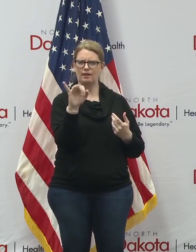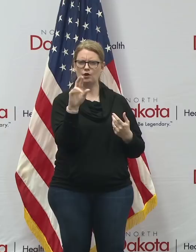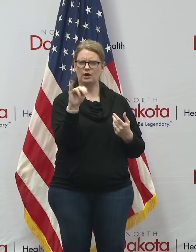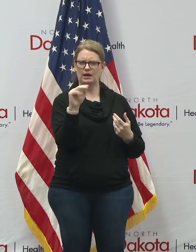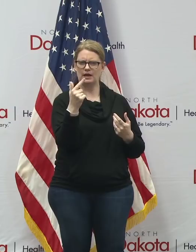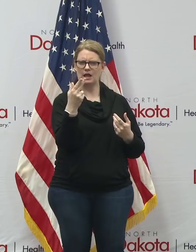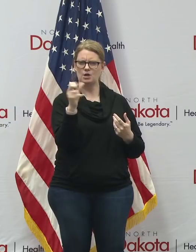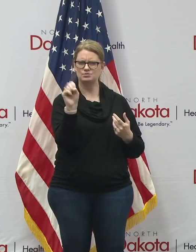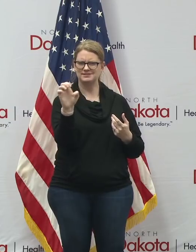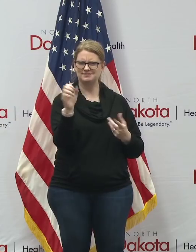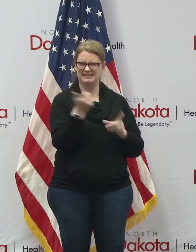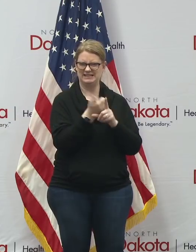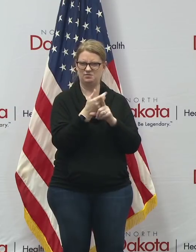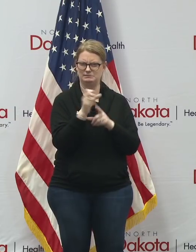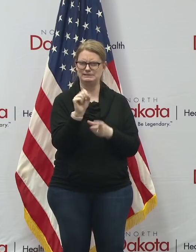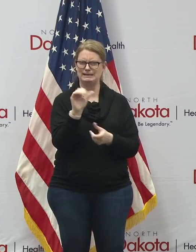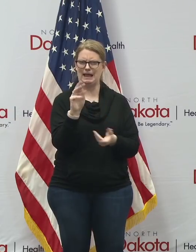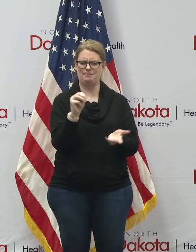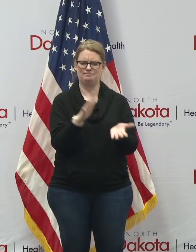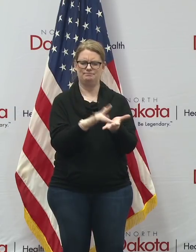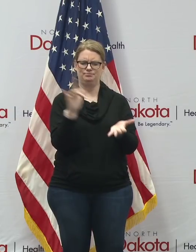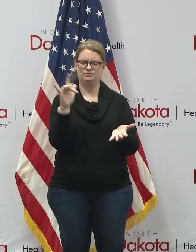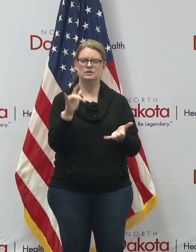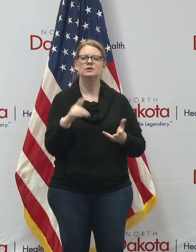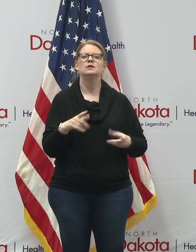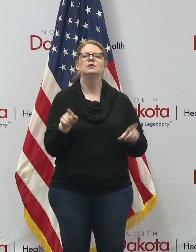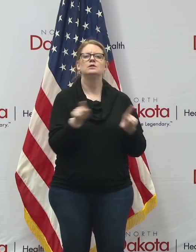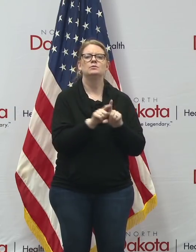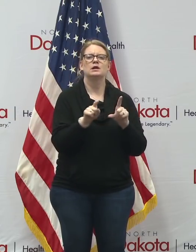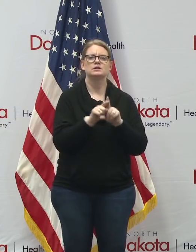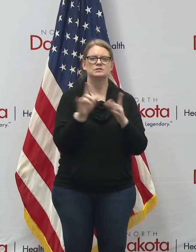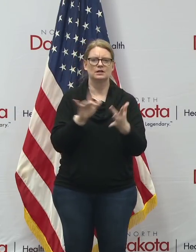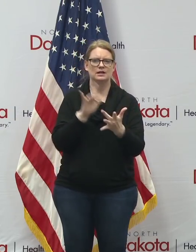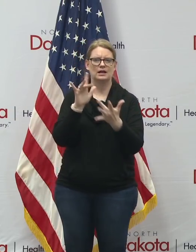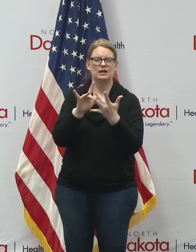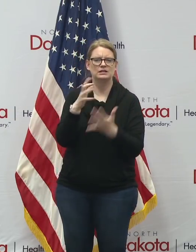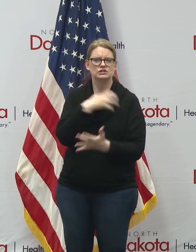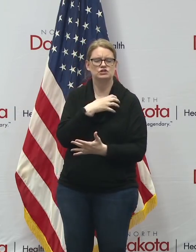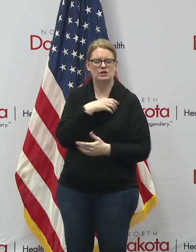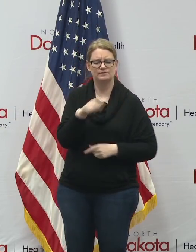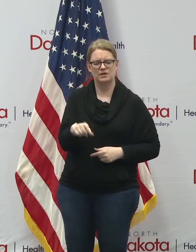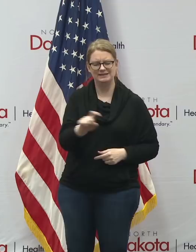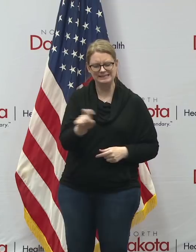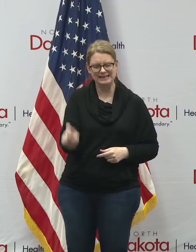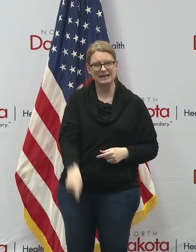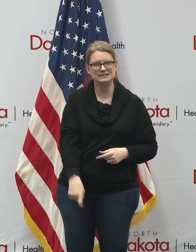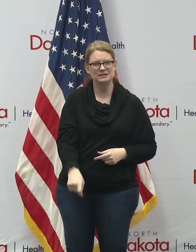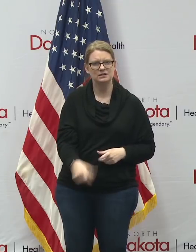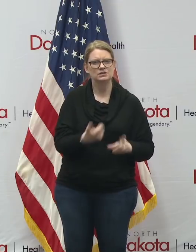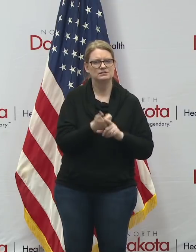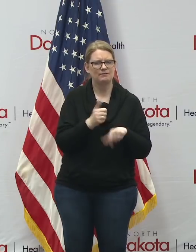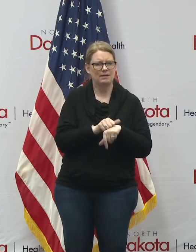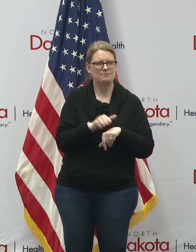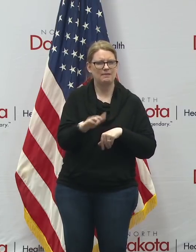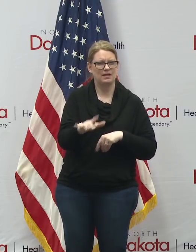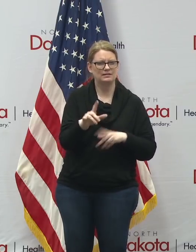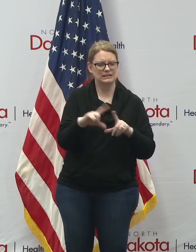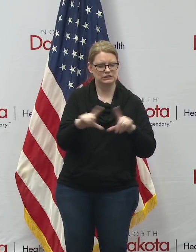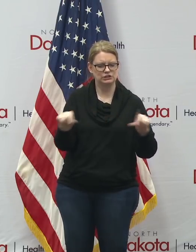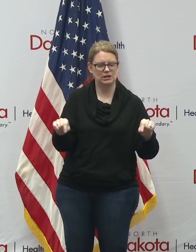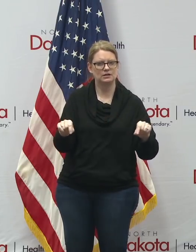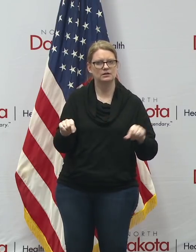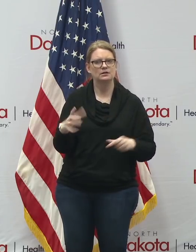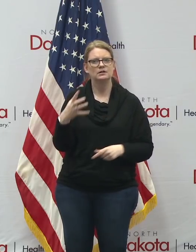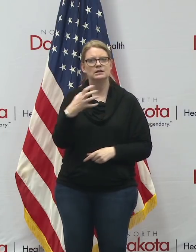was indeed a scam after that we contacted the sheriff down in texas where she had mailed the check and the